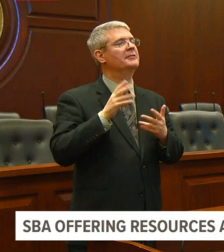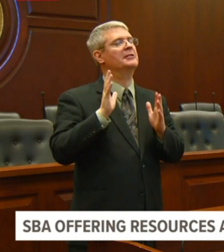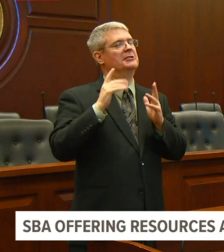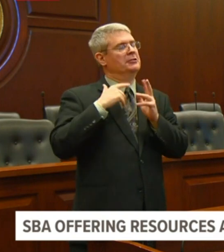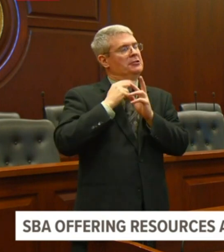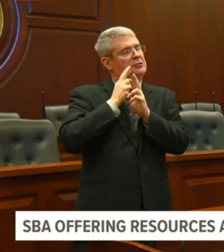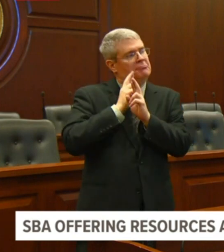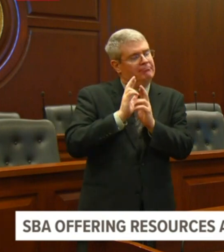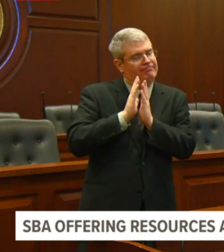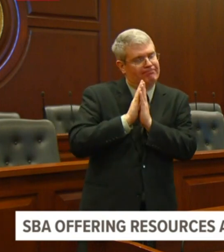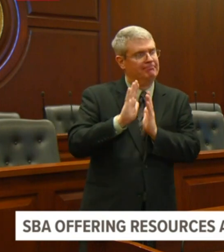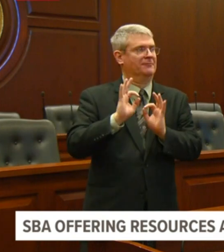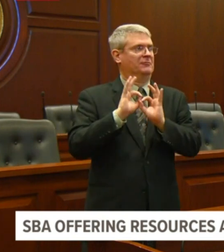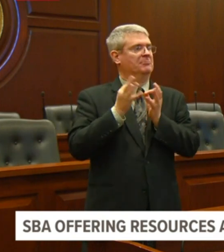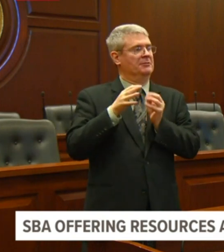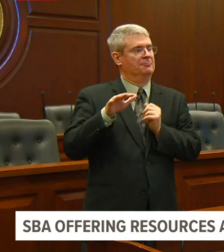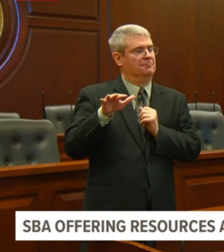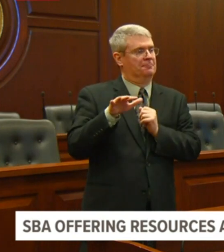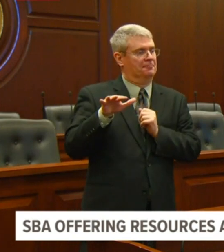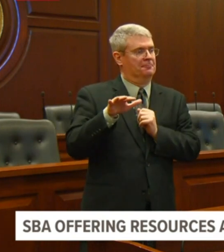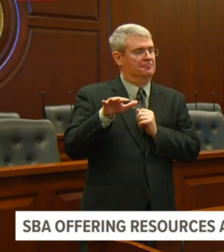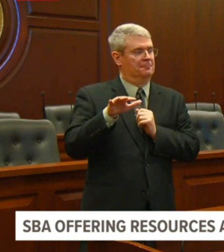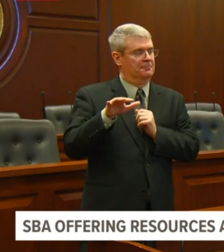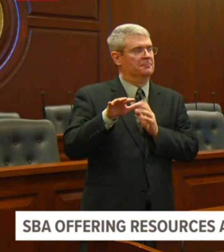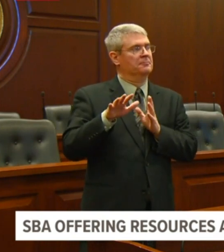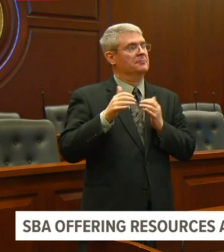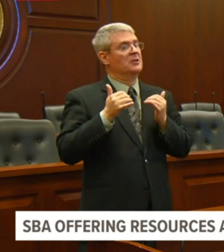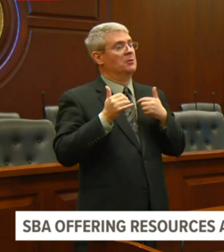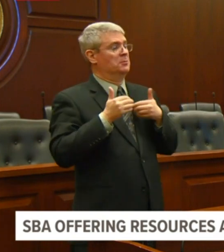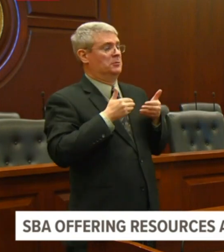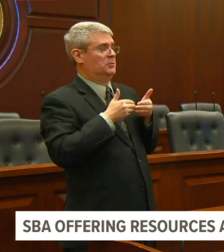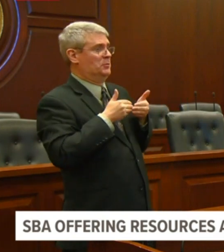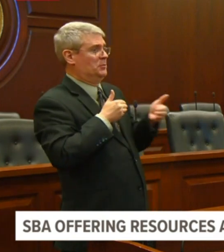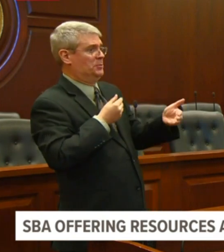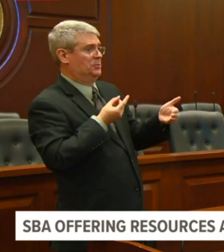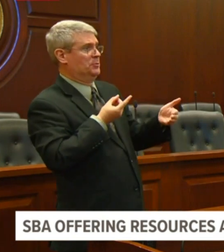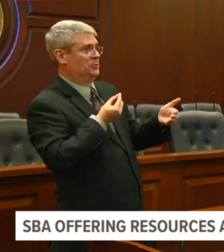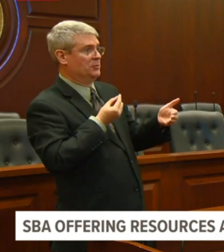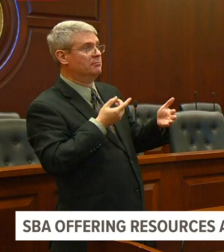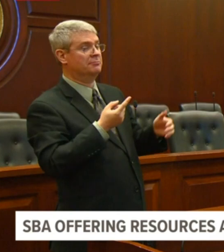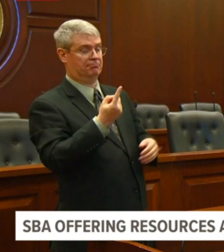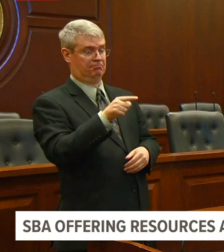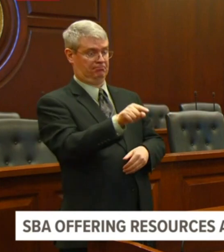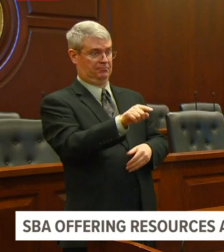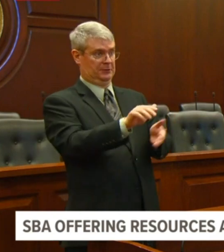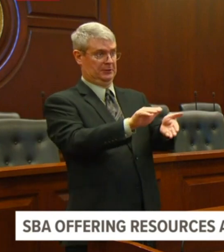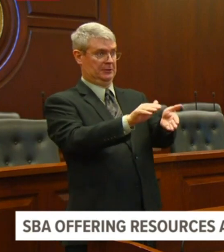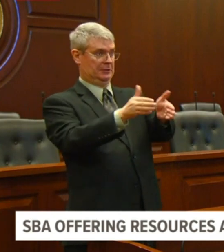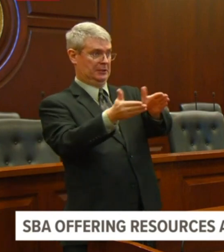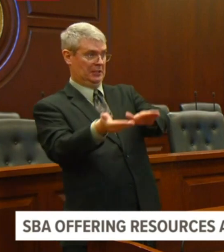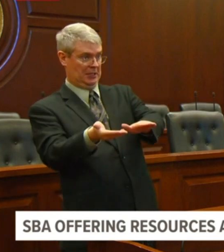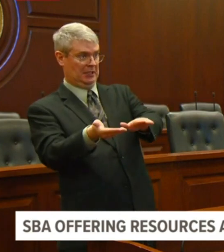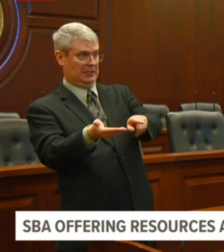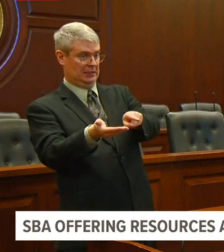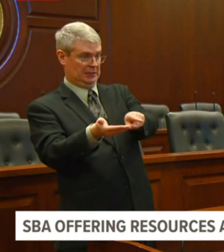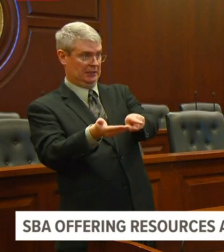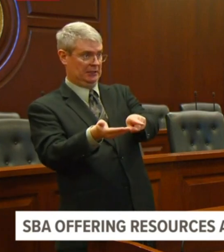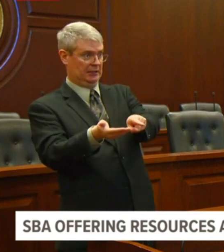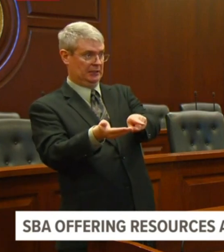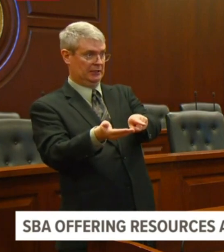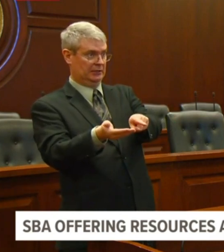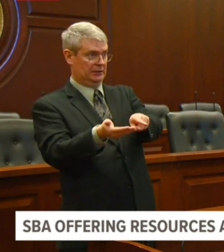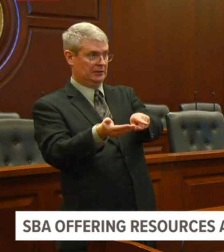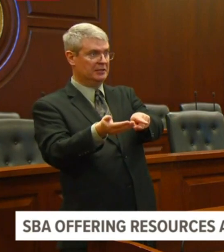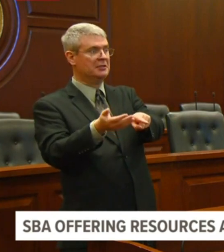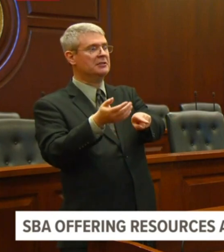The process that we're following is, um, when a death occurs, we want to make sure that everything happens, uh, for any testing that may